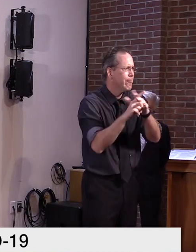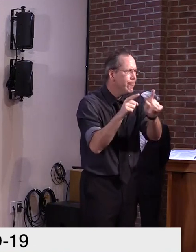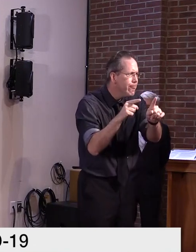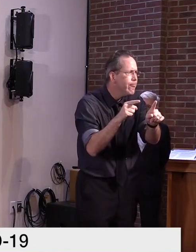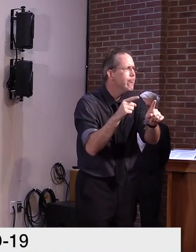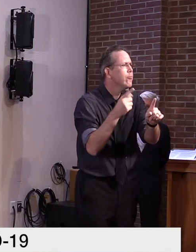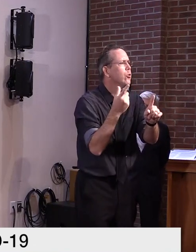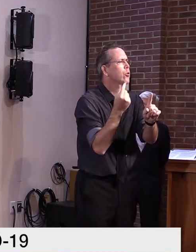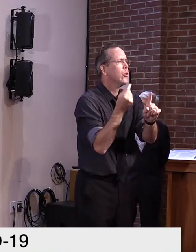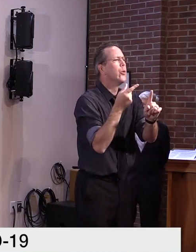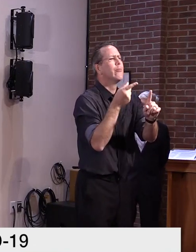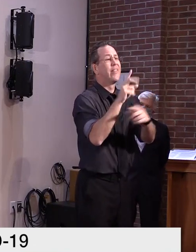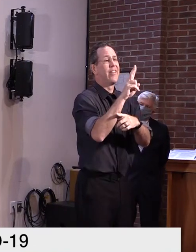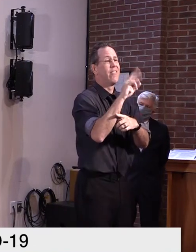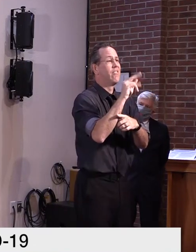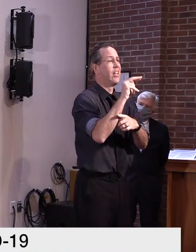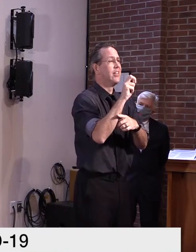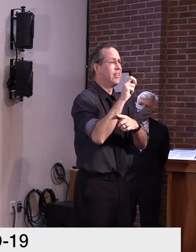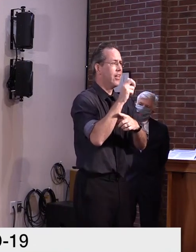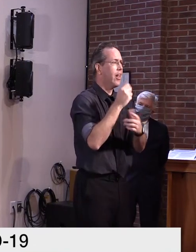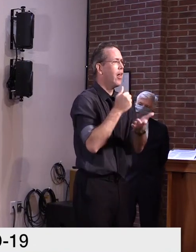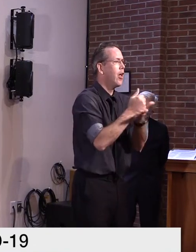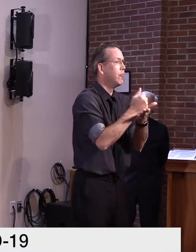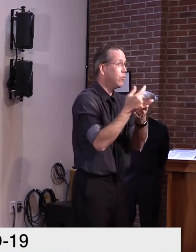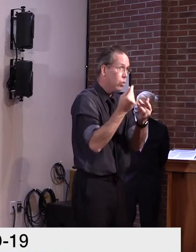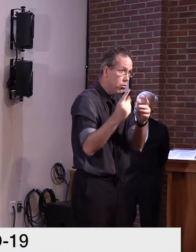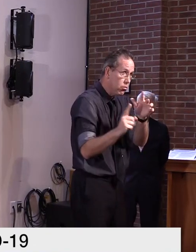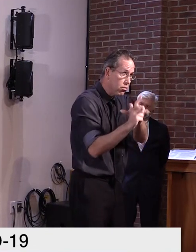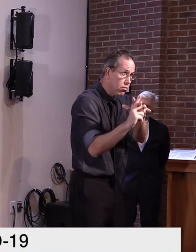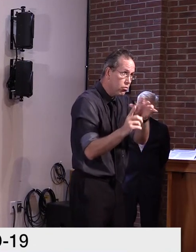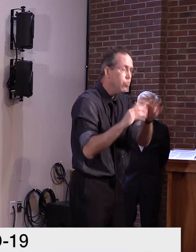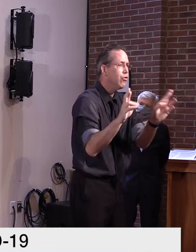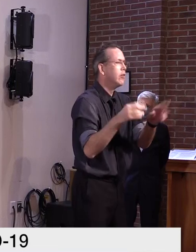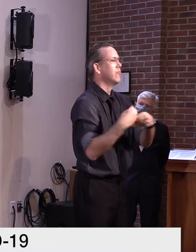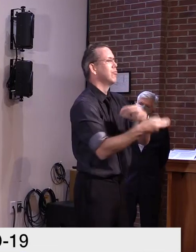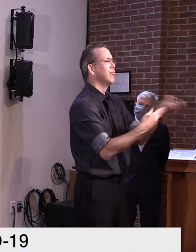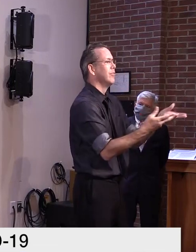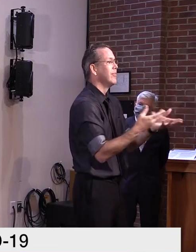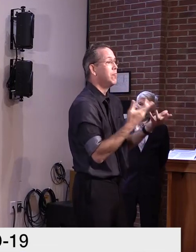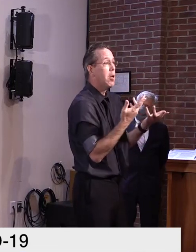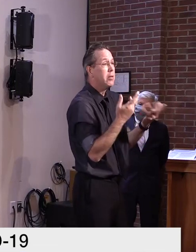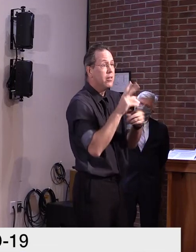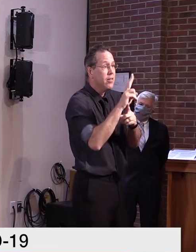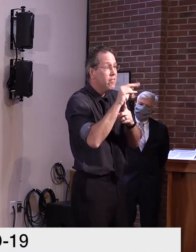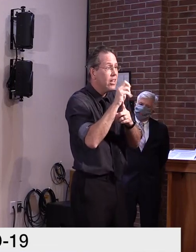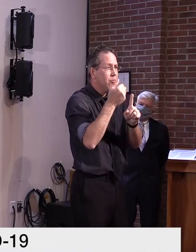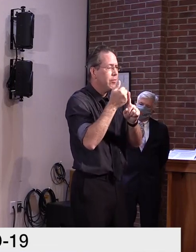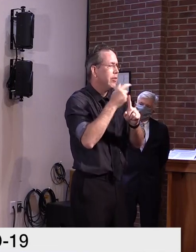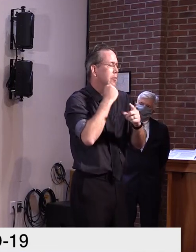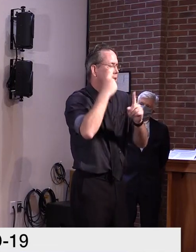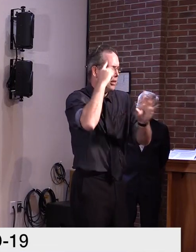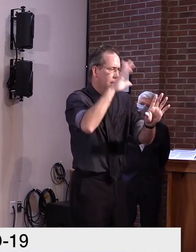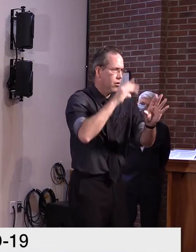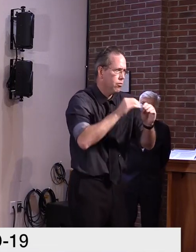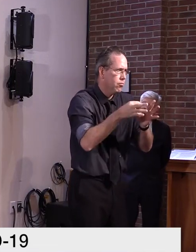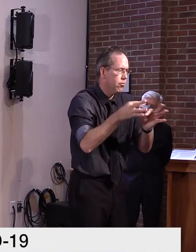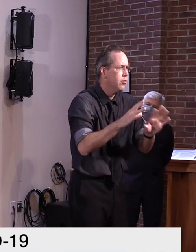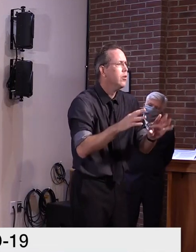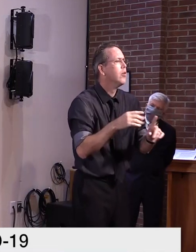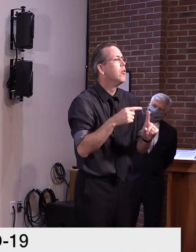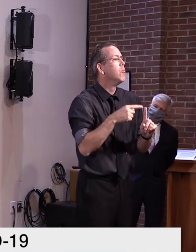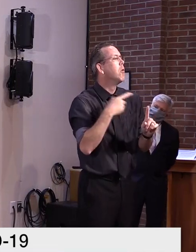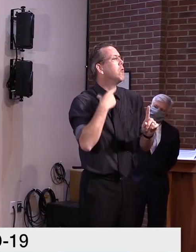to us in ways that, um, may not always make sense right away. Um, but they'll be part of a national